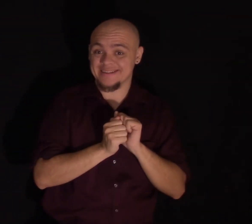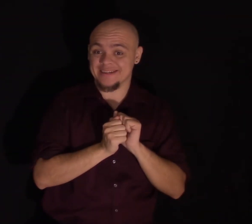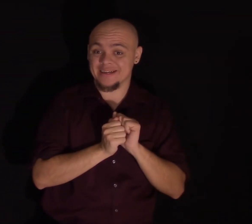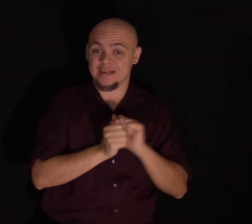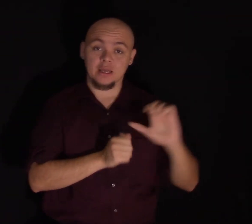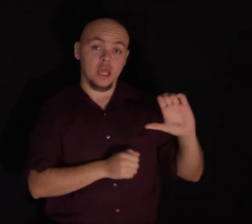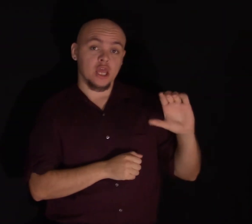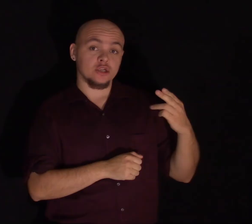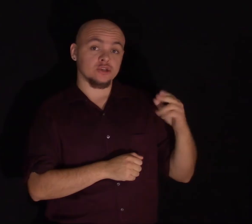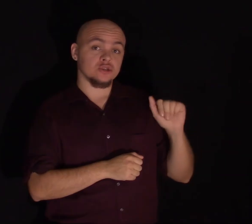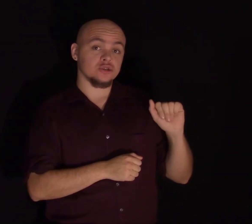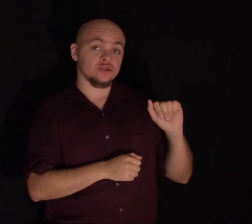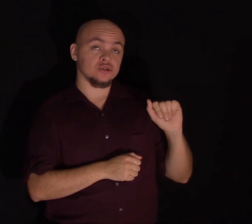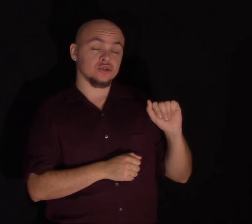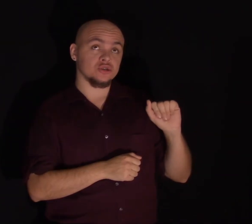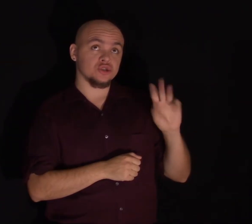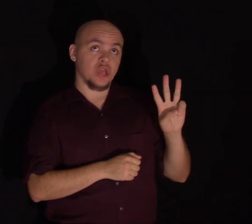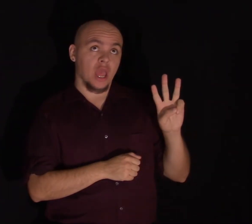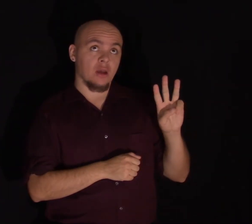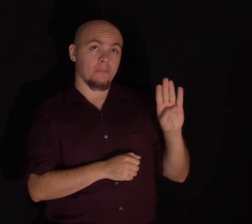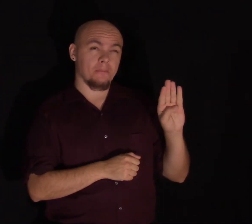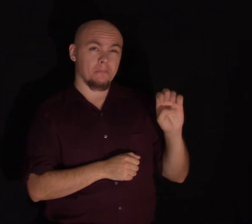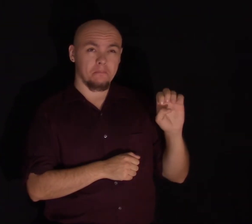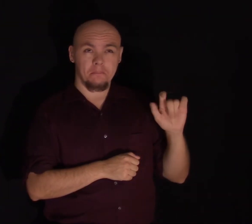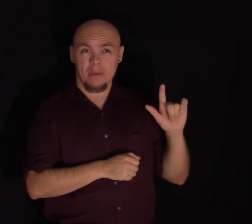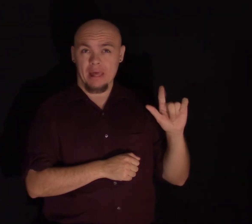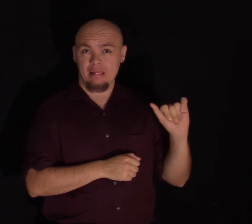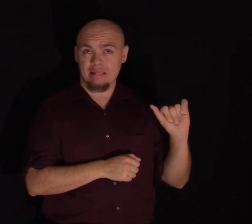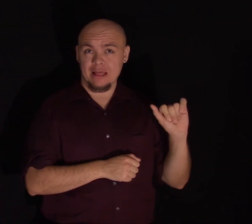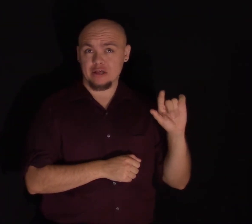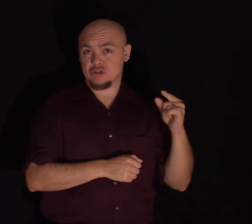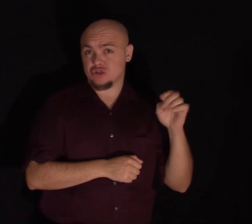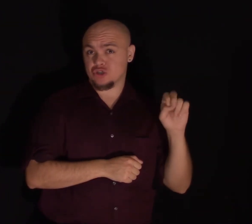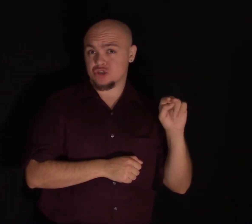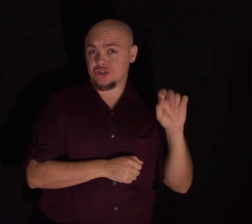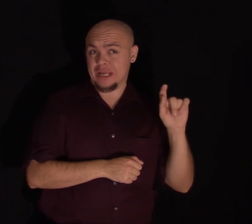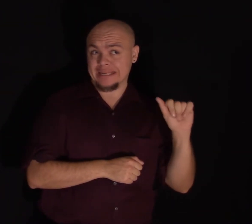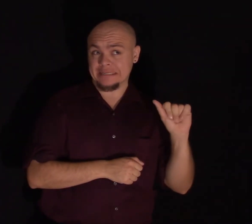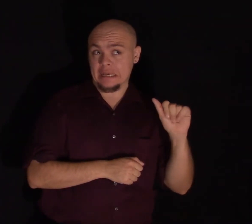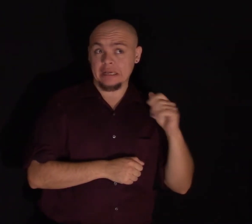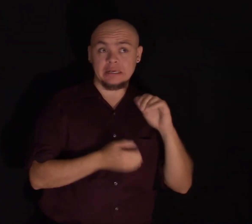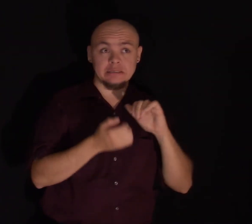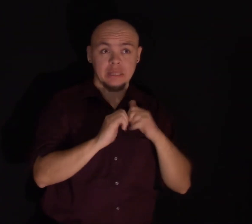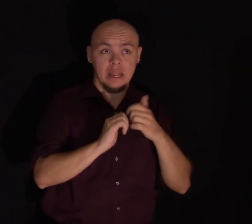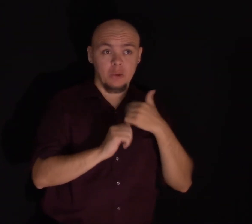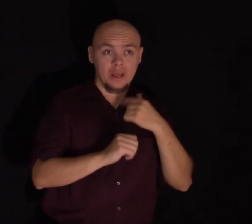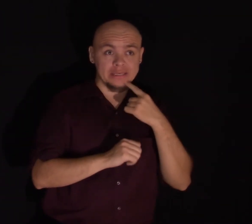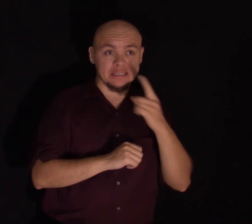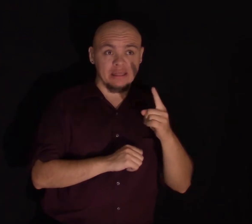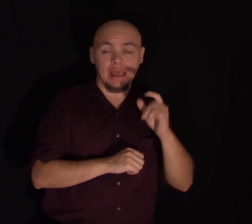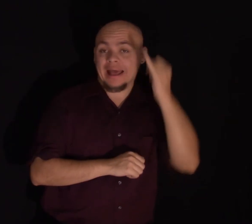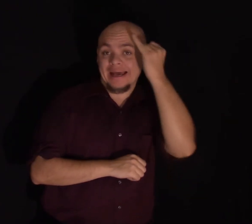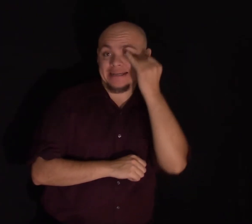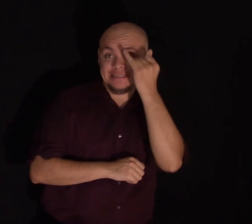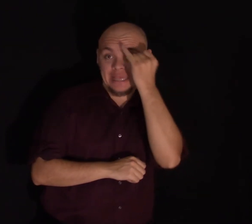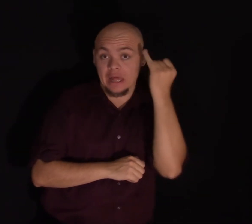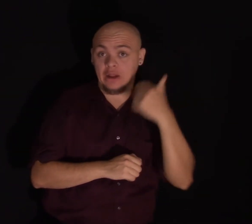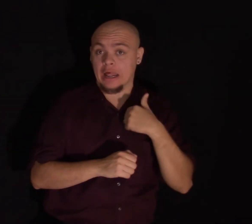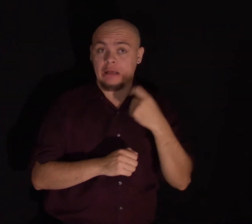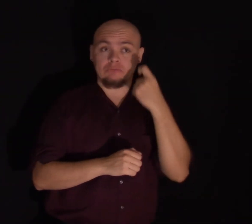Ciao, bella gente. Is that how I say it? I've just started learning Italian, so I hope I